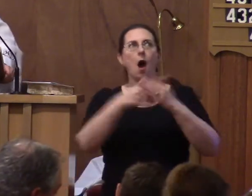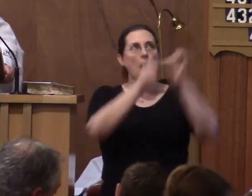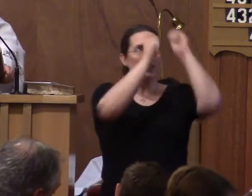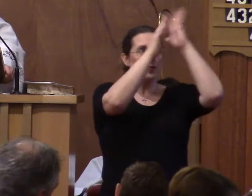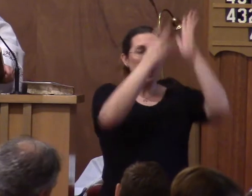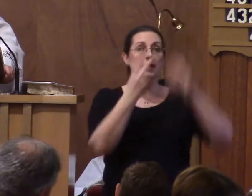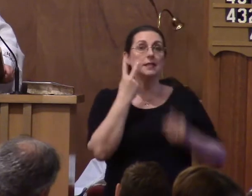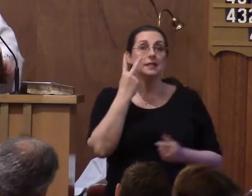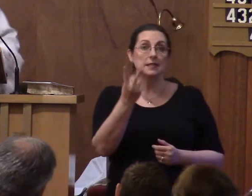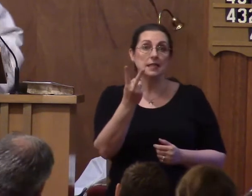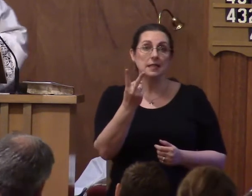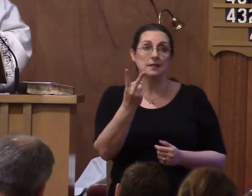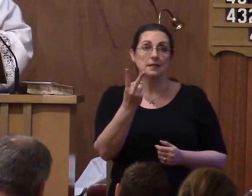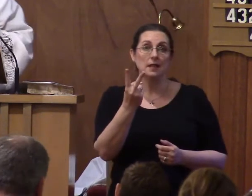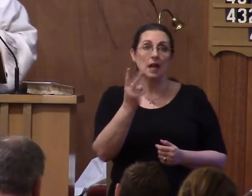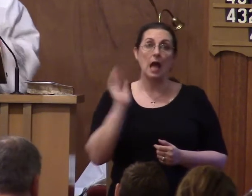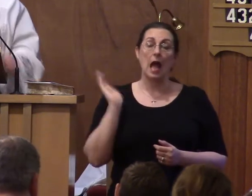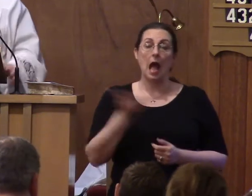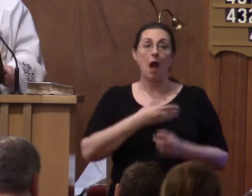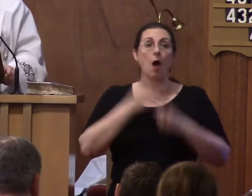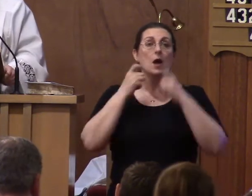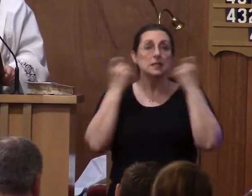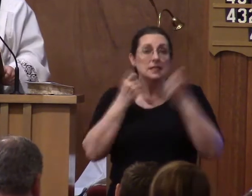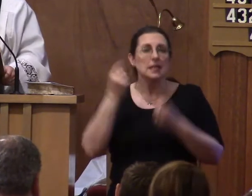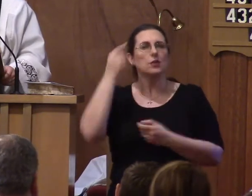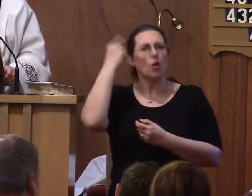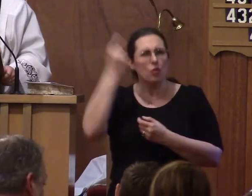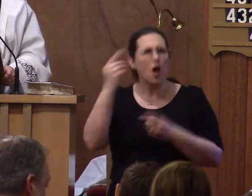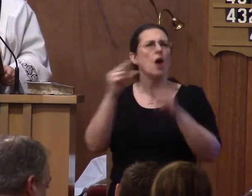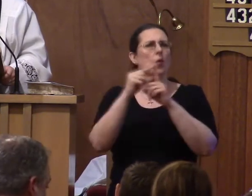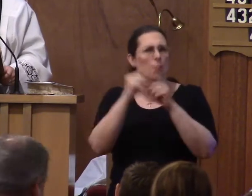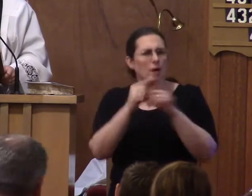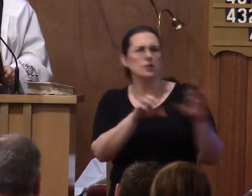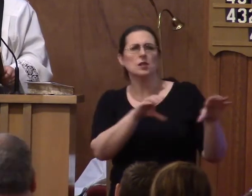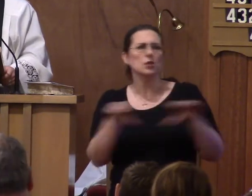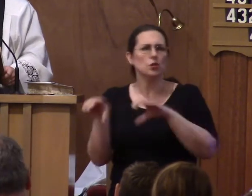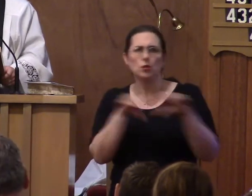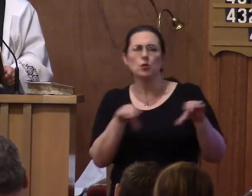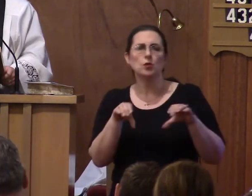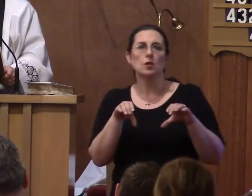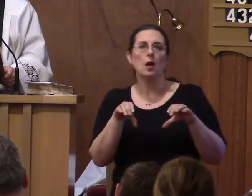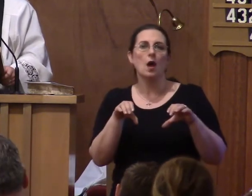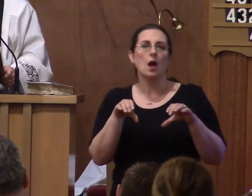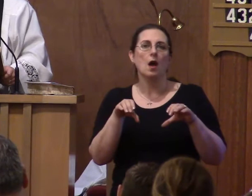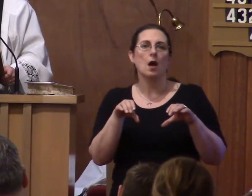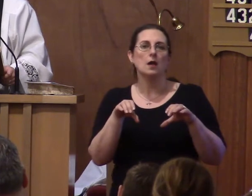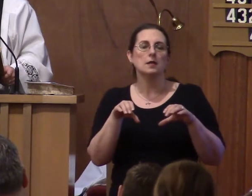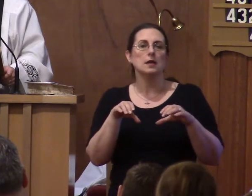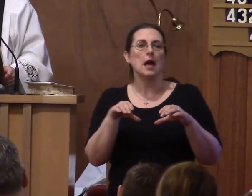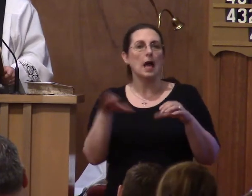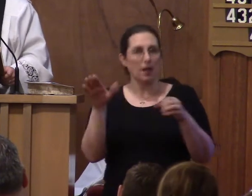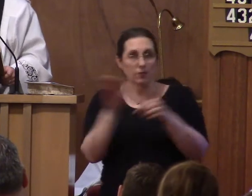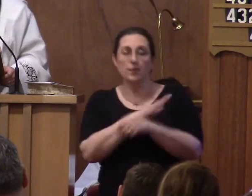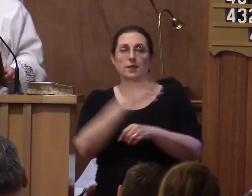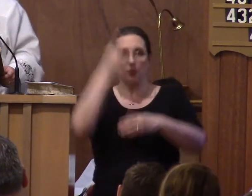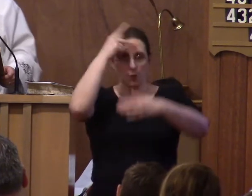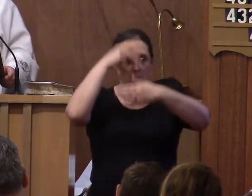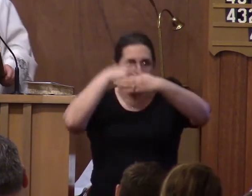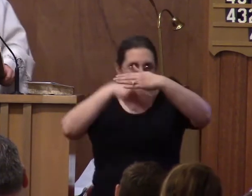our iniquities, our thoughts, words, and things. And so is fulfilled the prophecy. But He